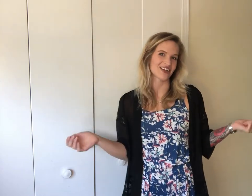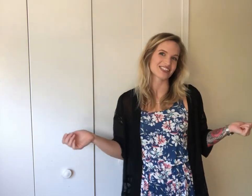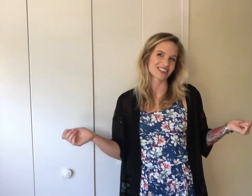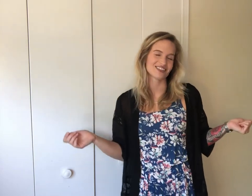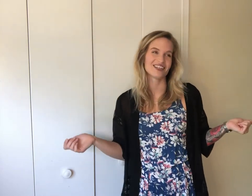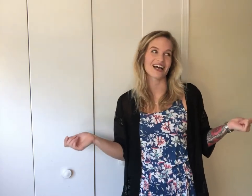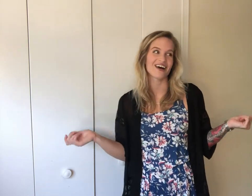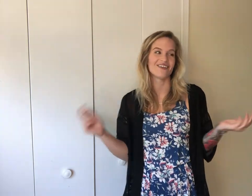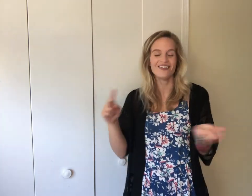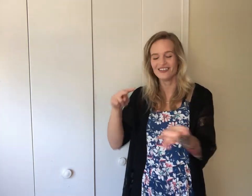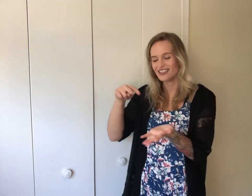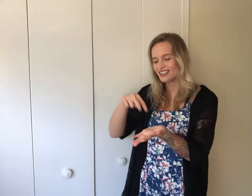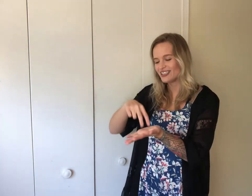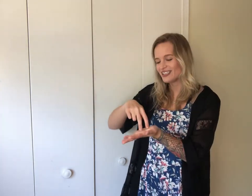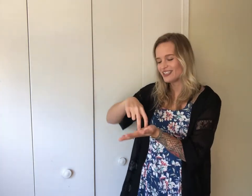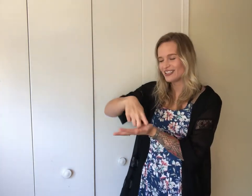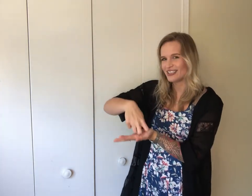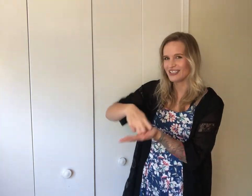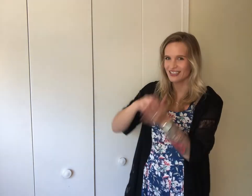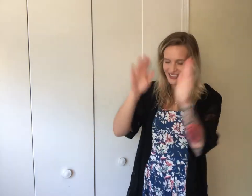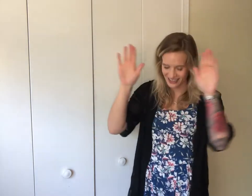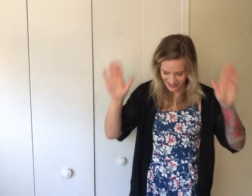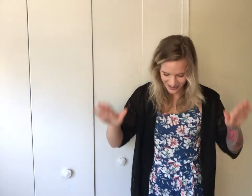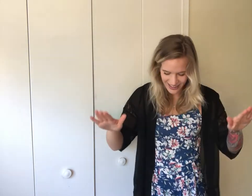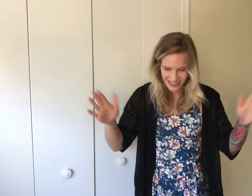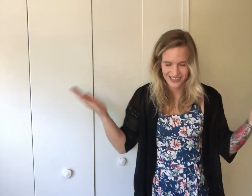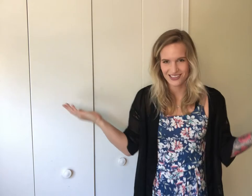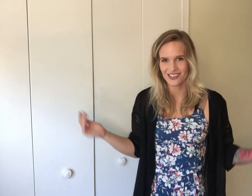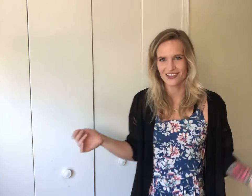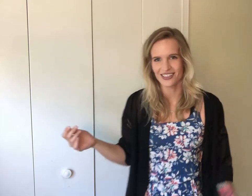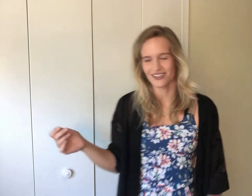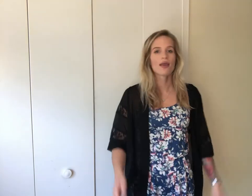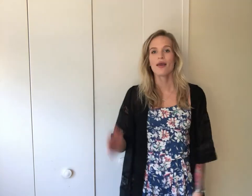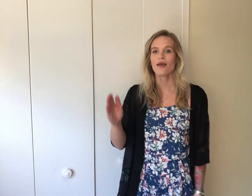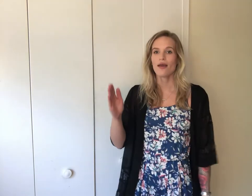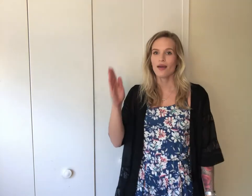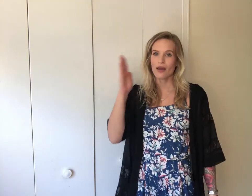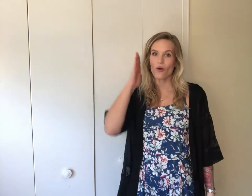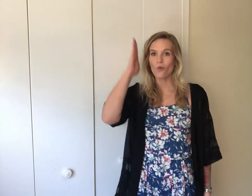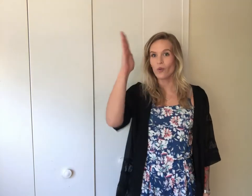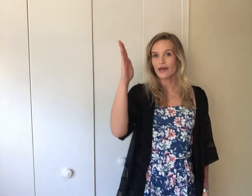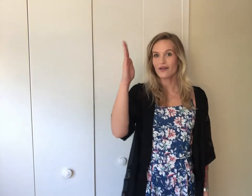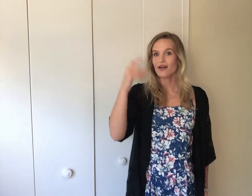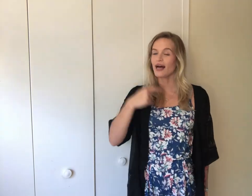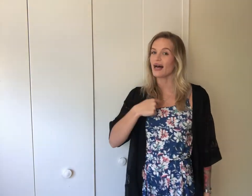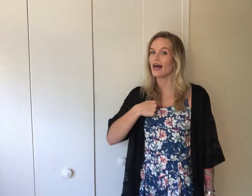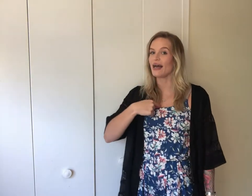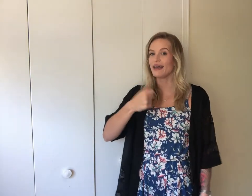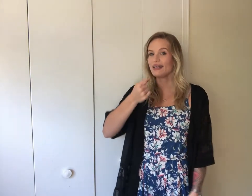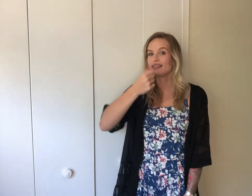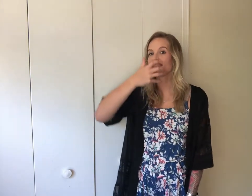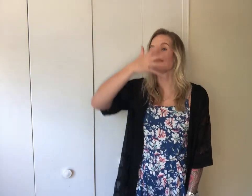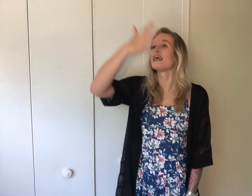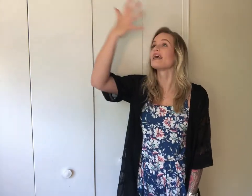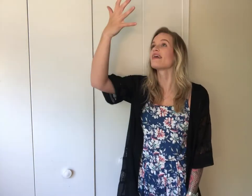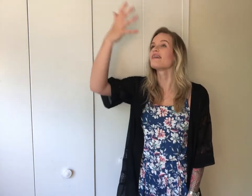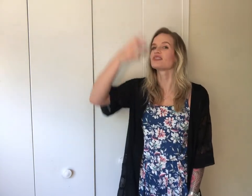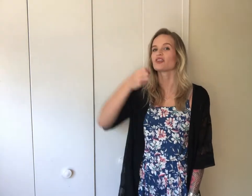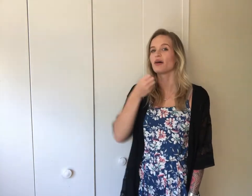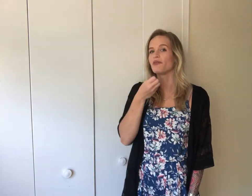liked how Italy, like, just show it. Will I sing, so coming